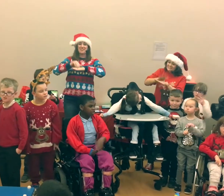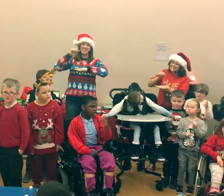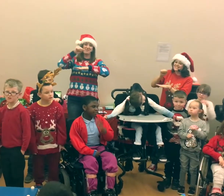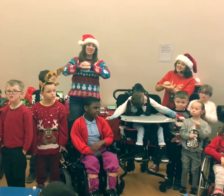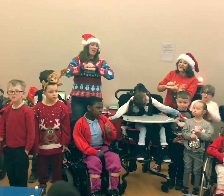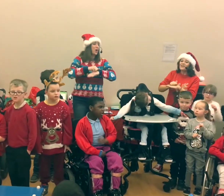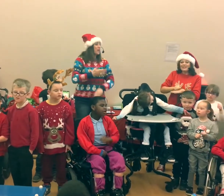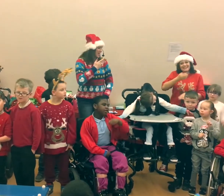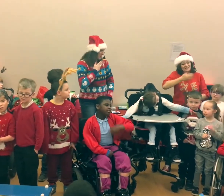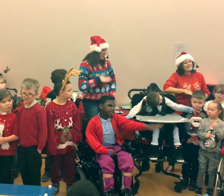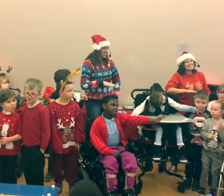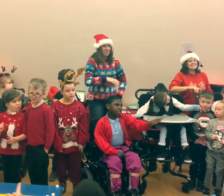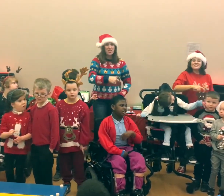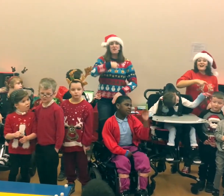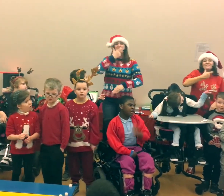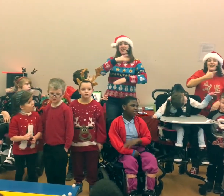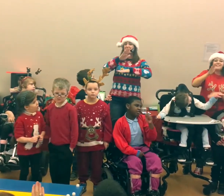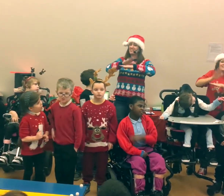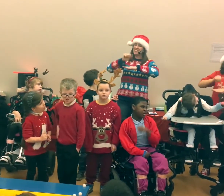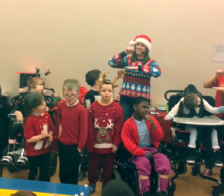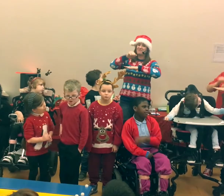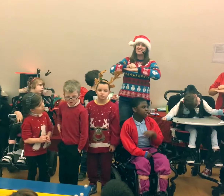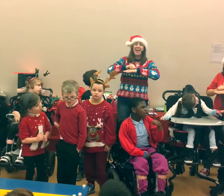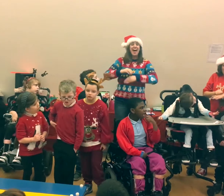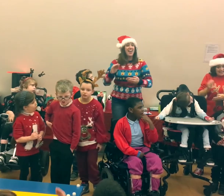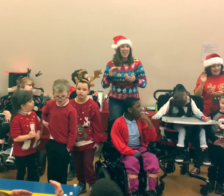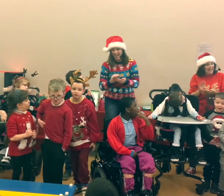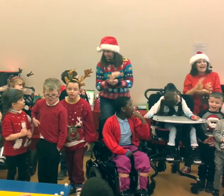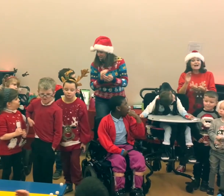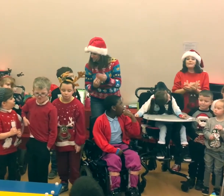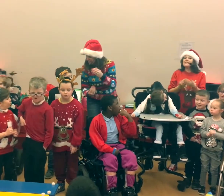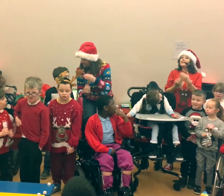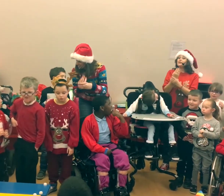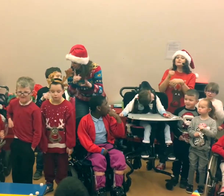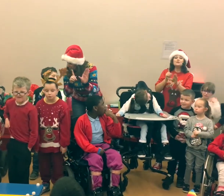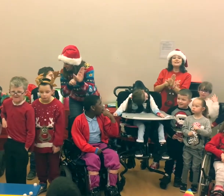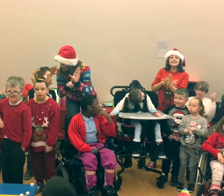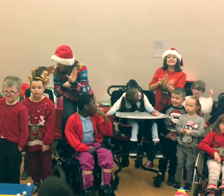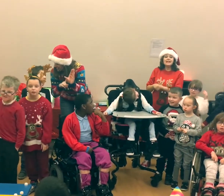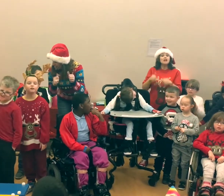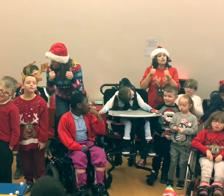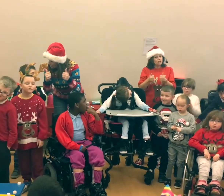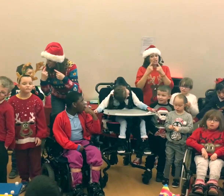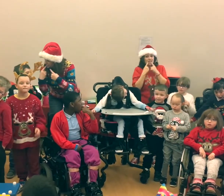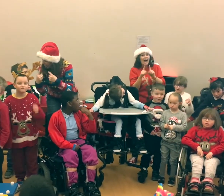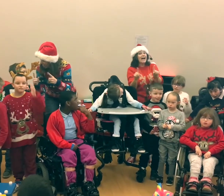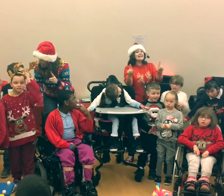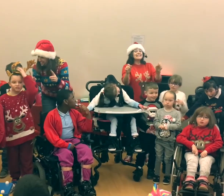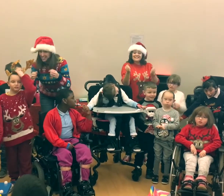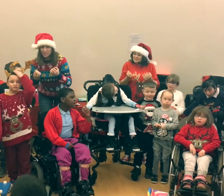Christmas. We wish you a Merry Christmas and a Happy New Year. Good tidings